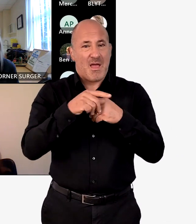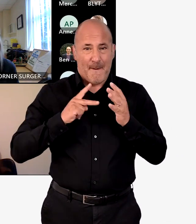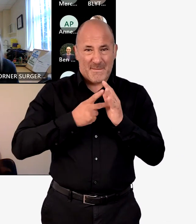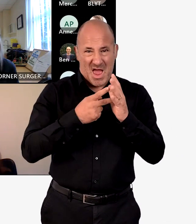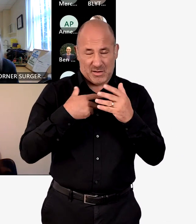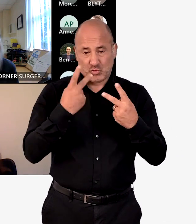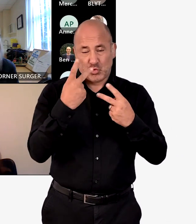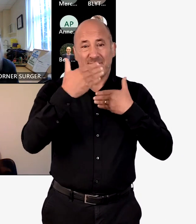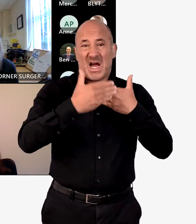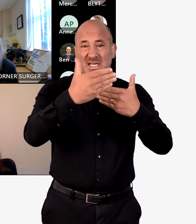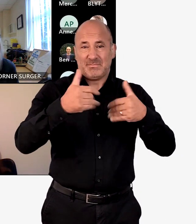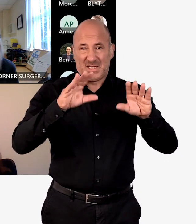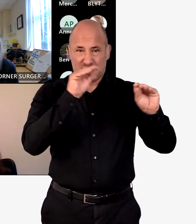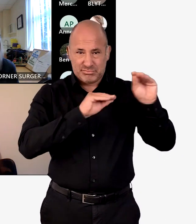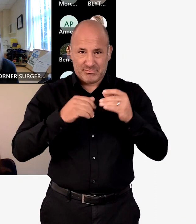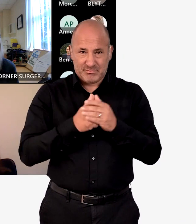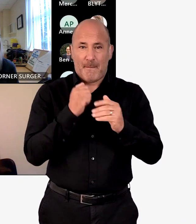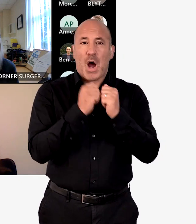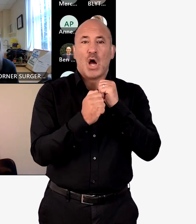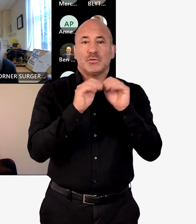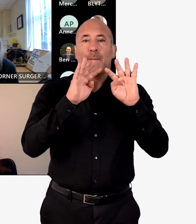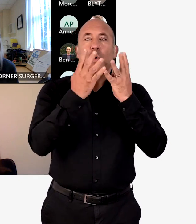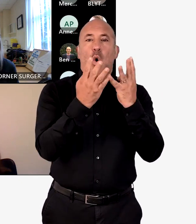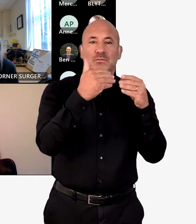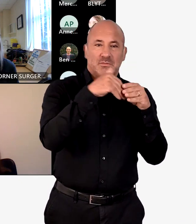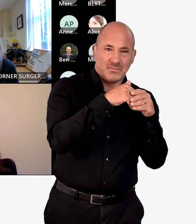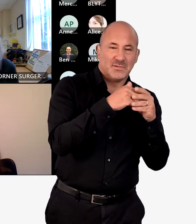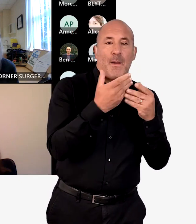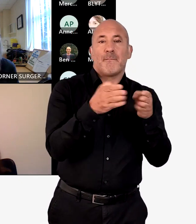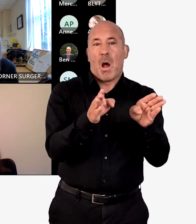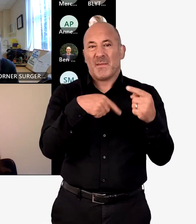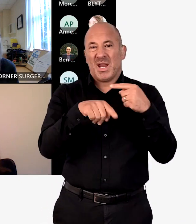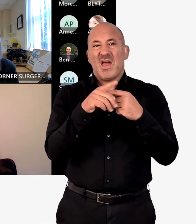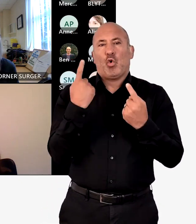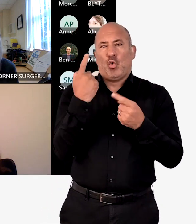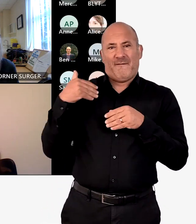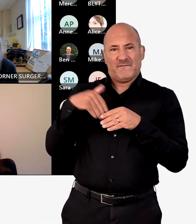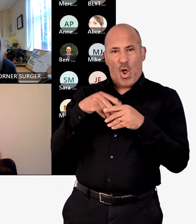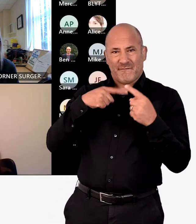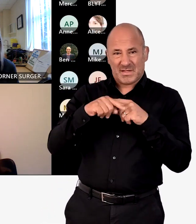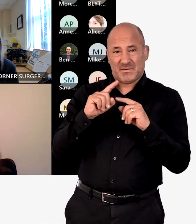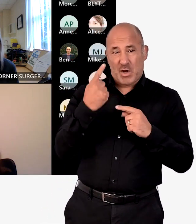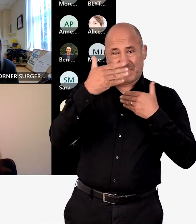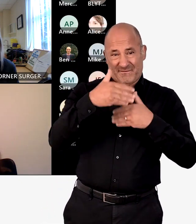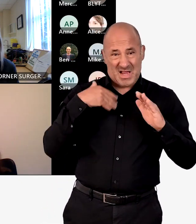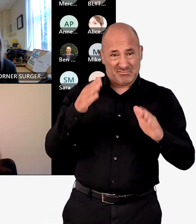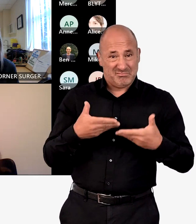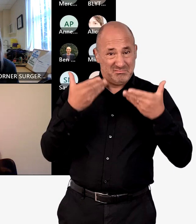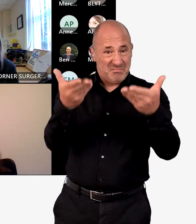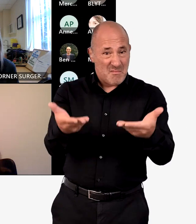We've written the plan in two phases and in March, board members and members of the public and our